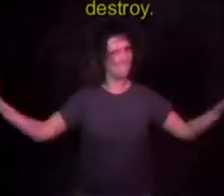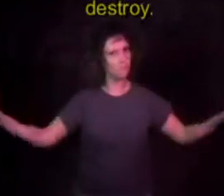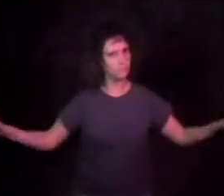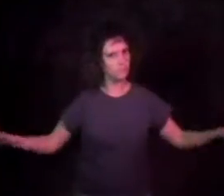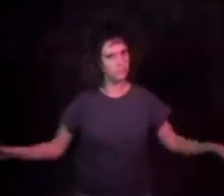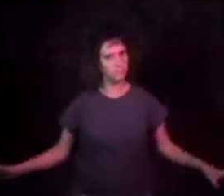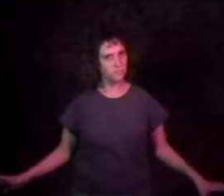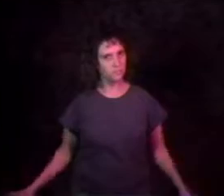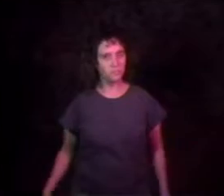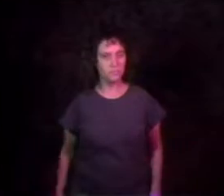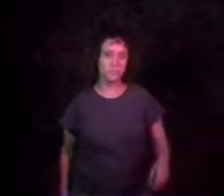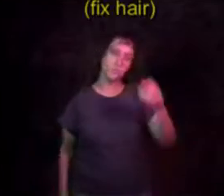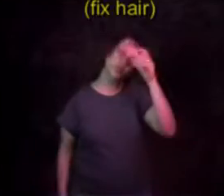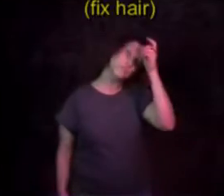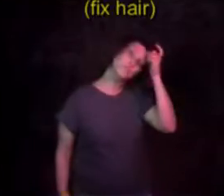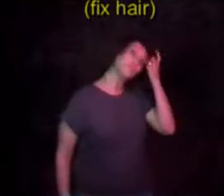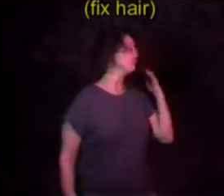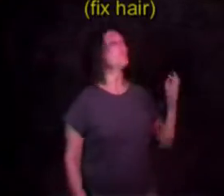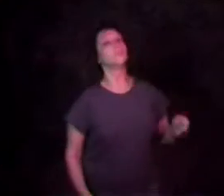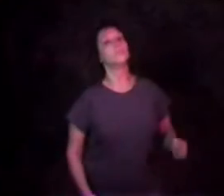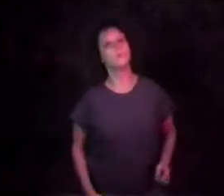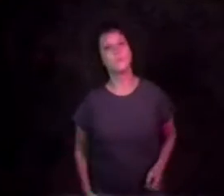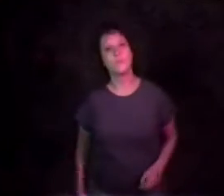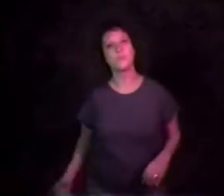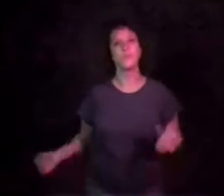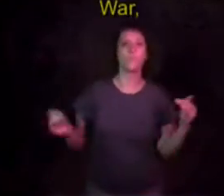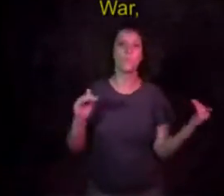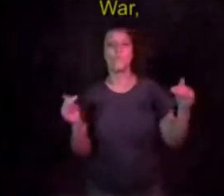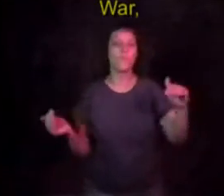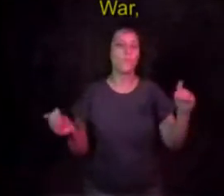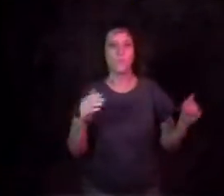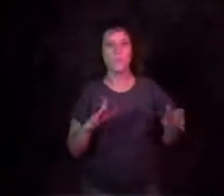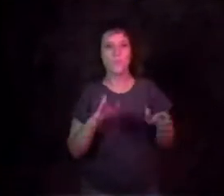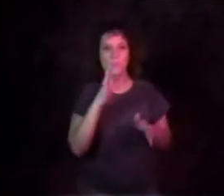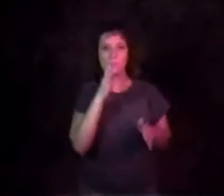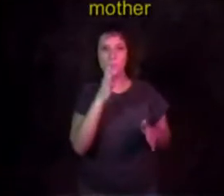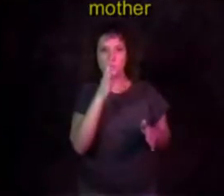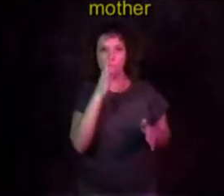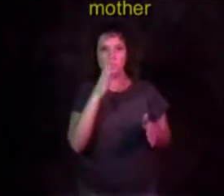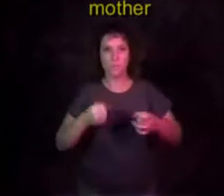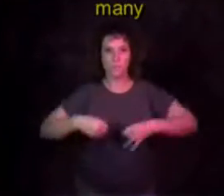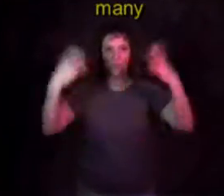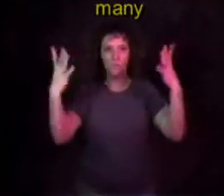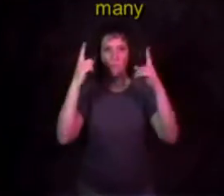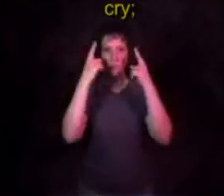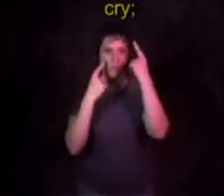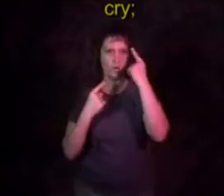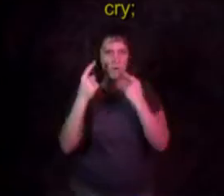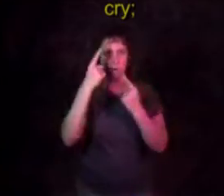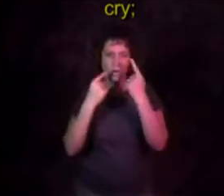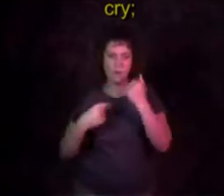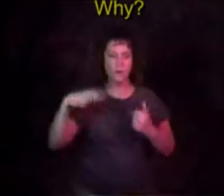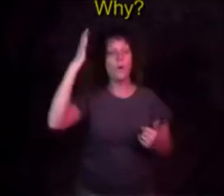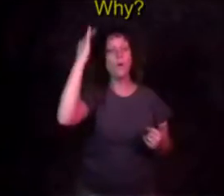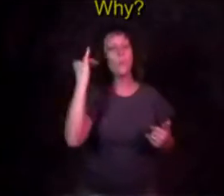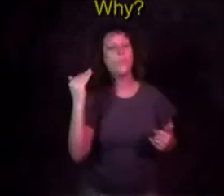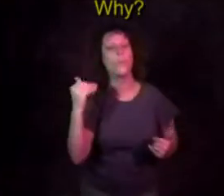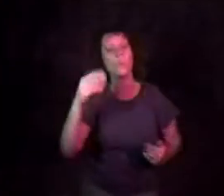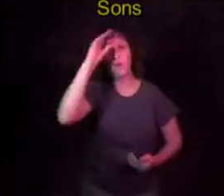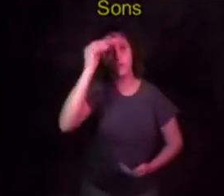destruction of innocent lives! War means tears to thousands of mothers I have